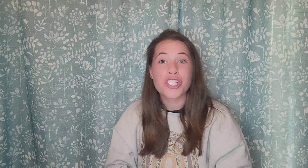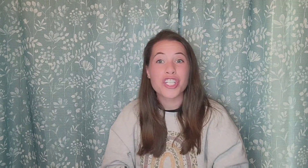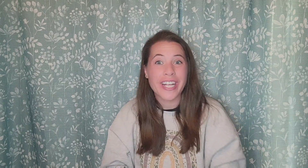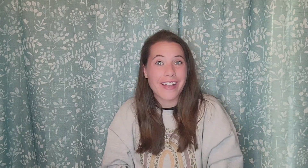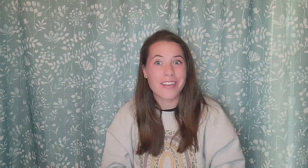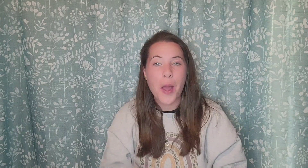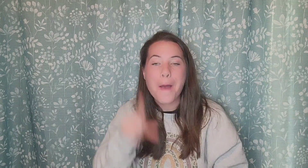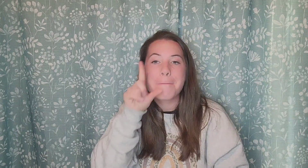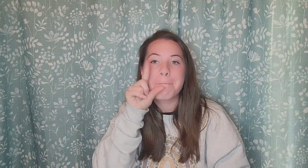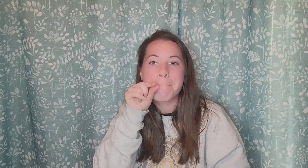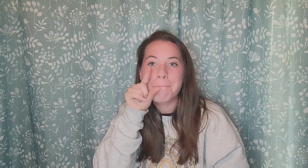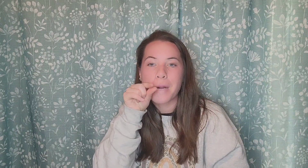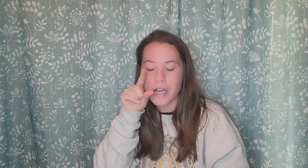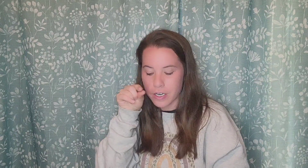chicken. Bird.